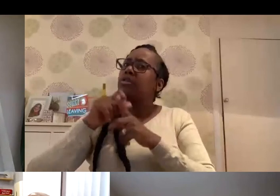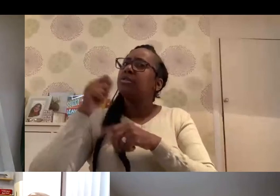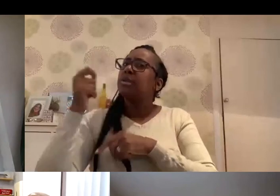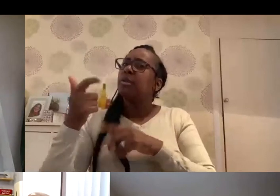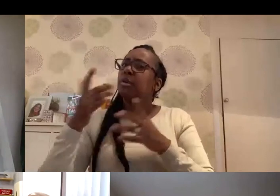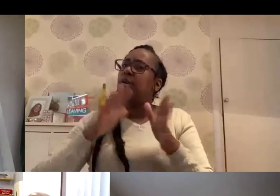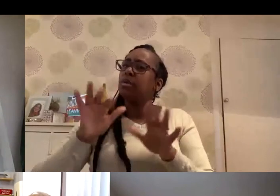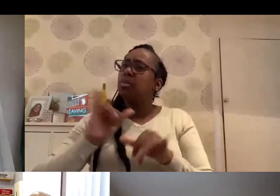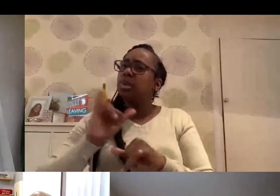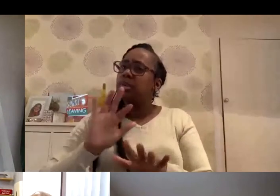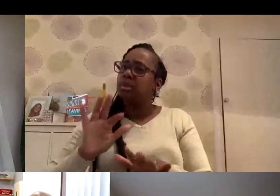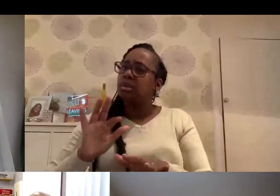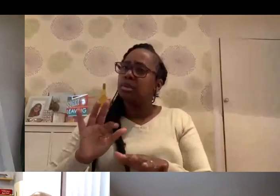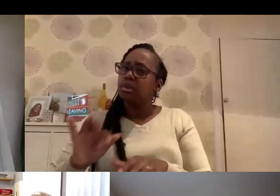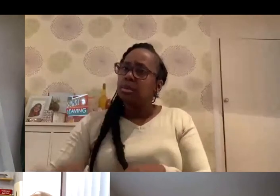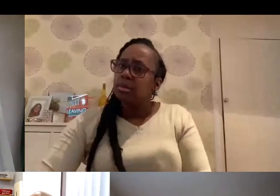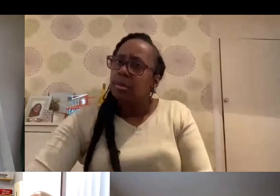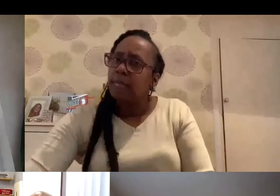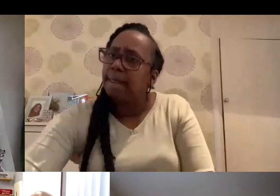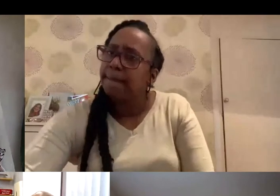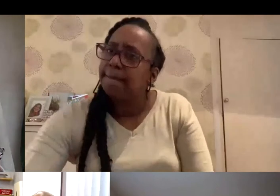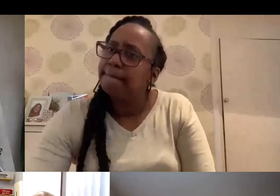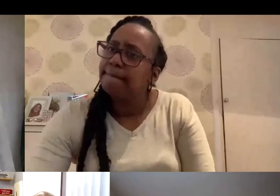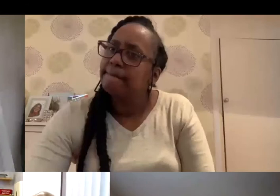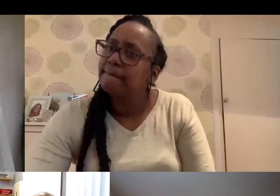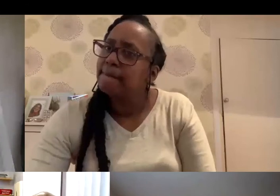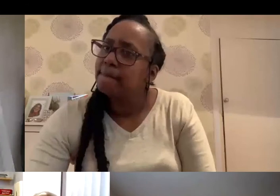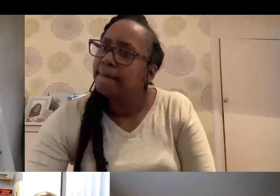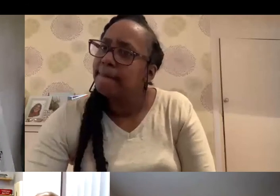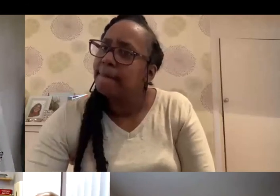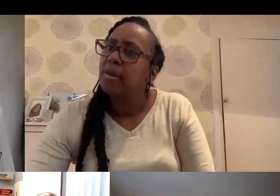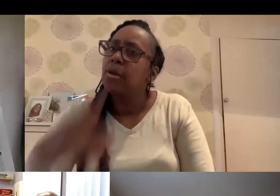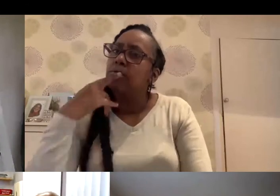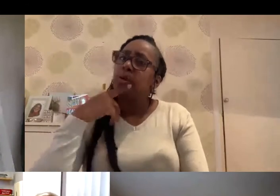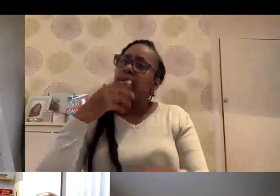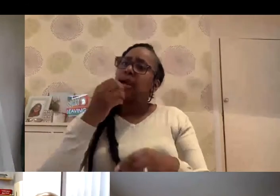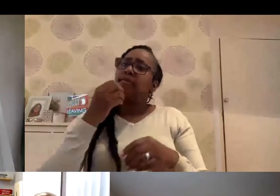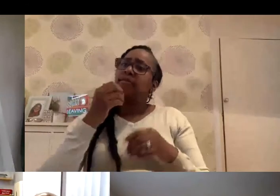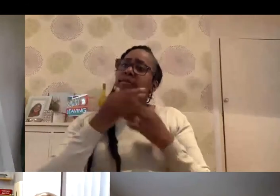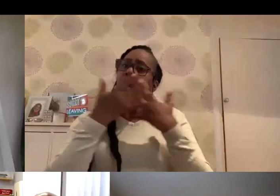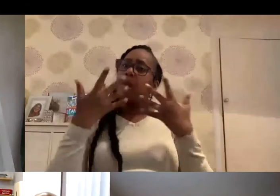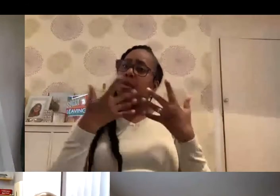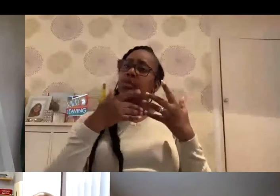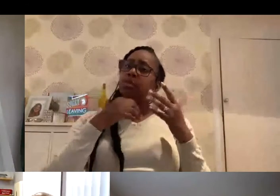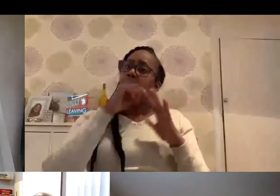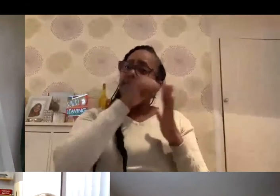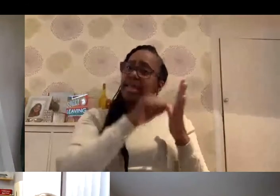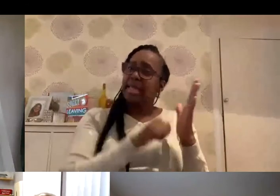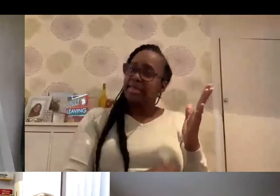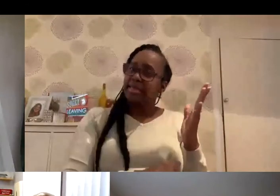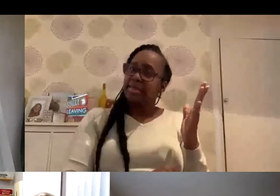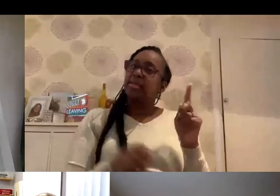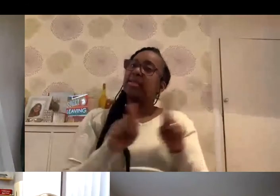Thank you. So, Sedina, you have a wonderful list of ingredients. I like my cake